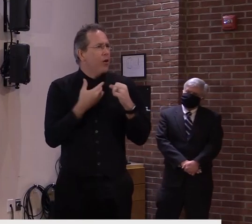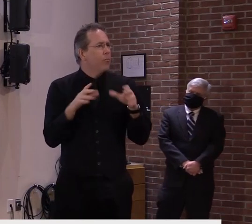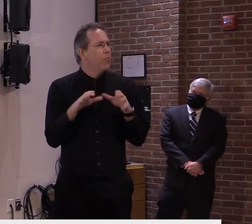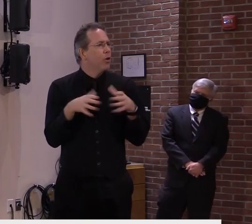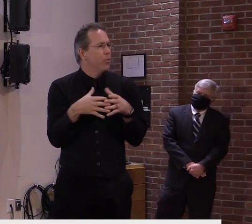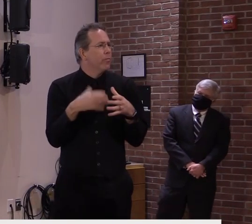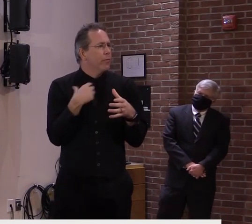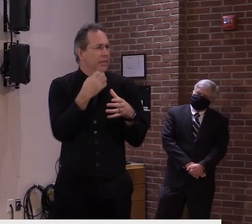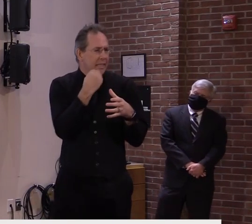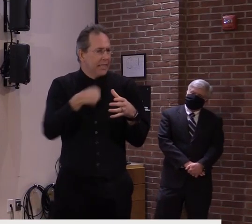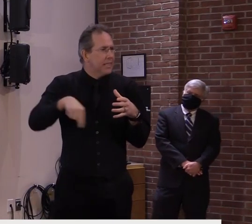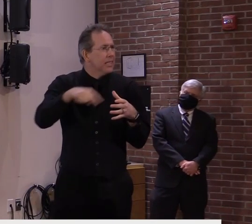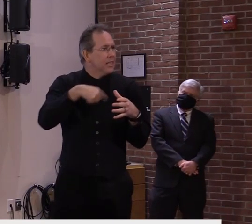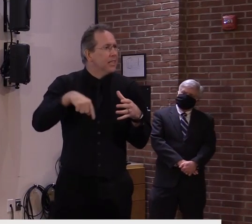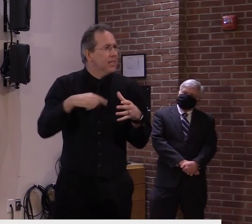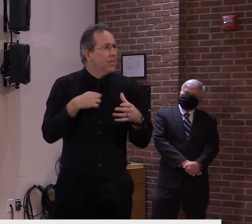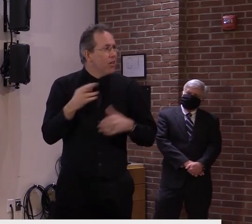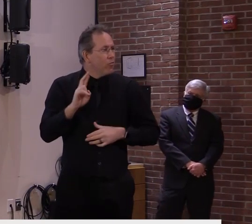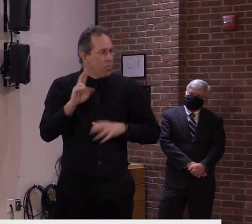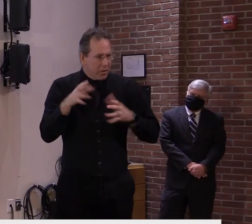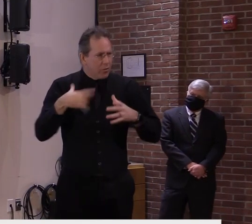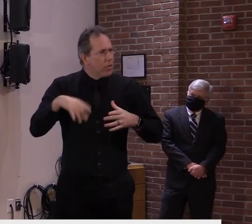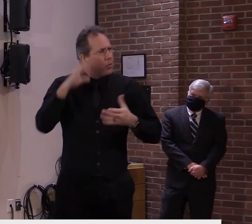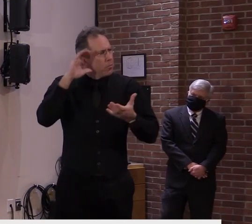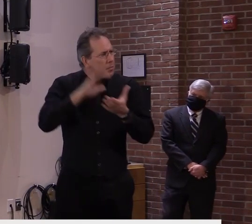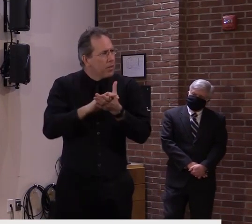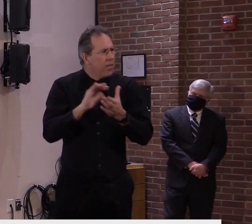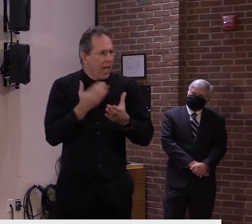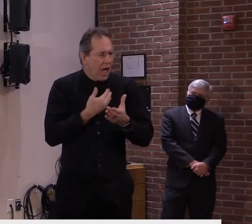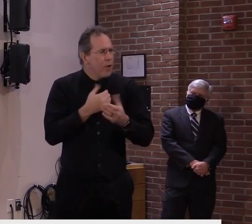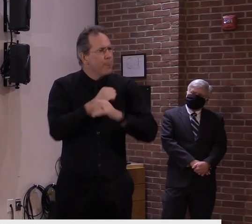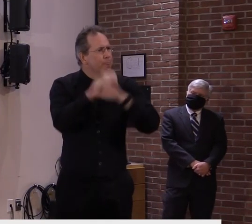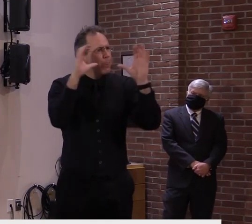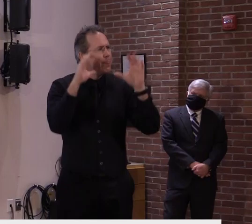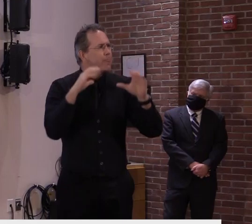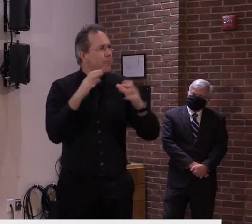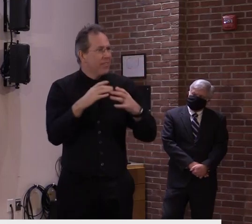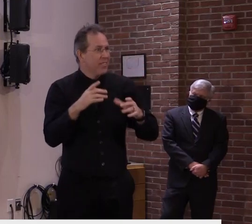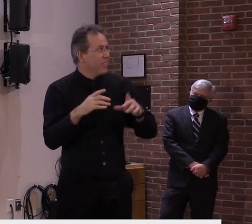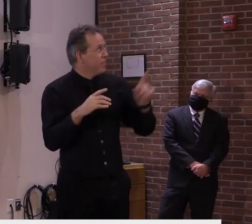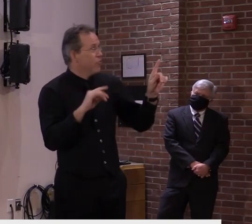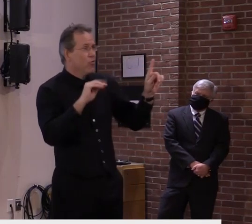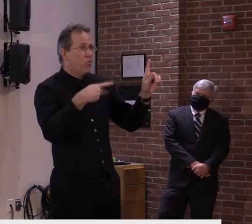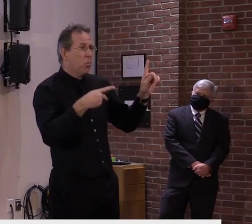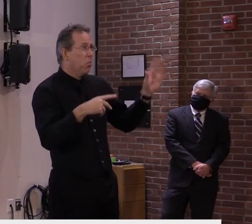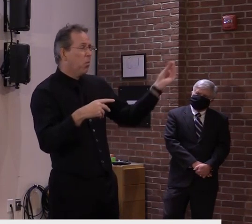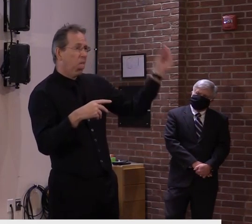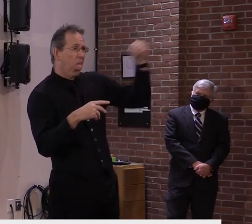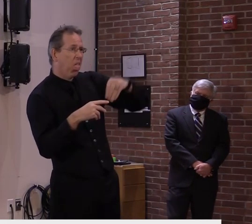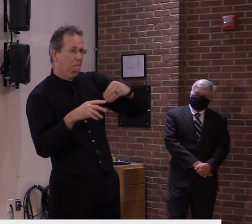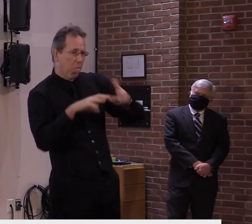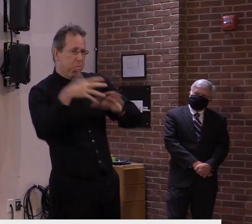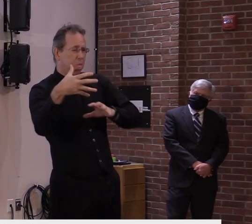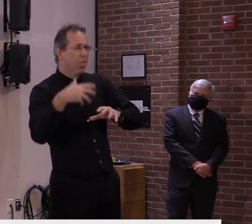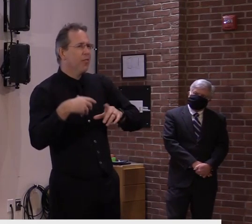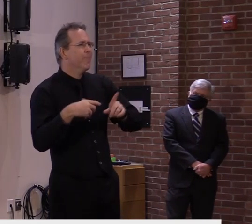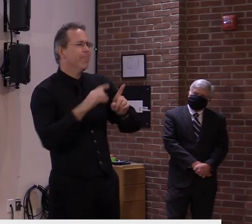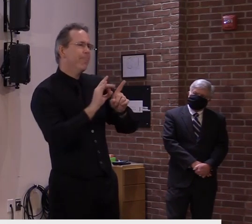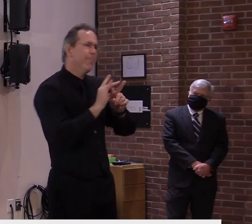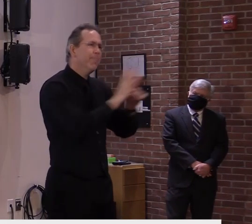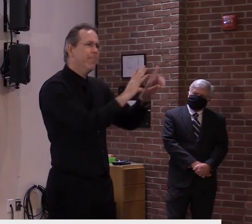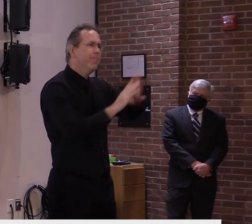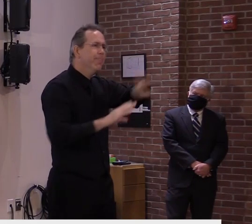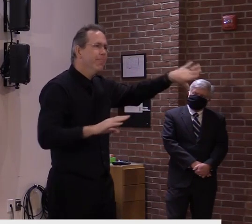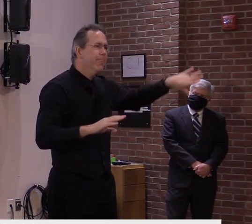this is a party of Trump, whether they're – if they're going to